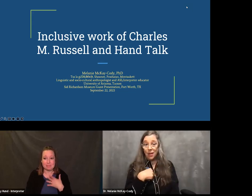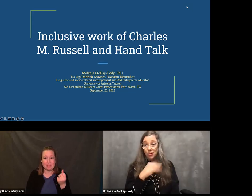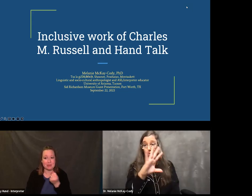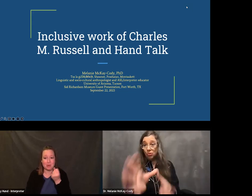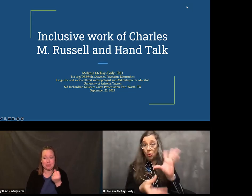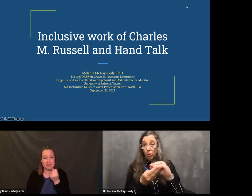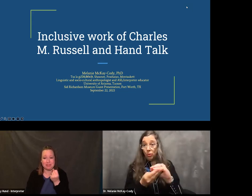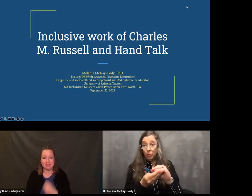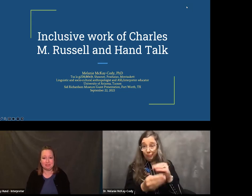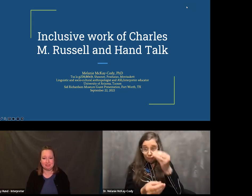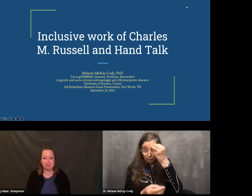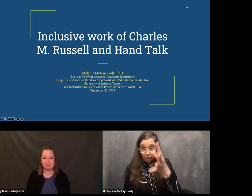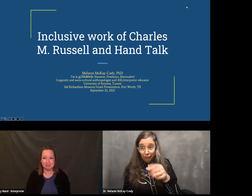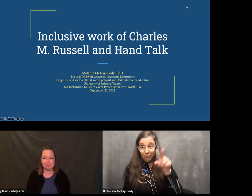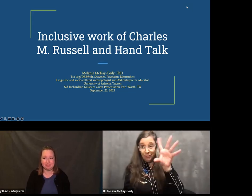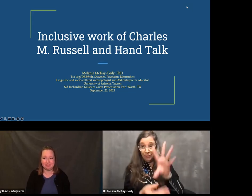Please hold.